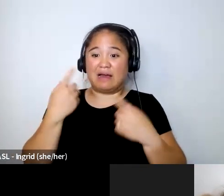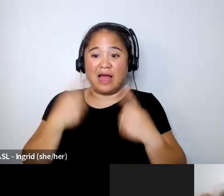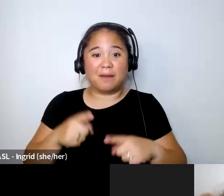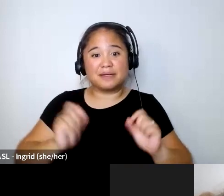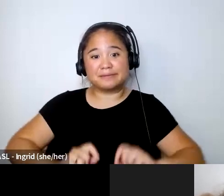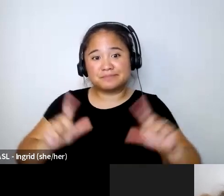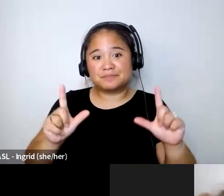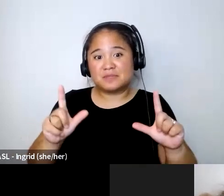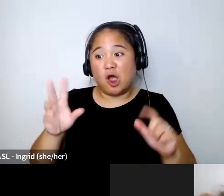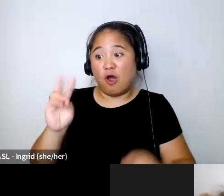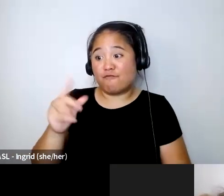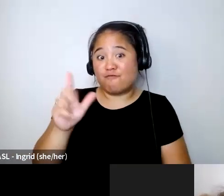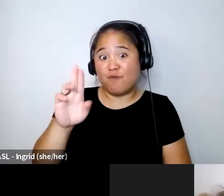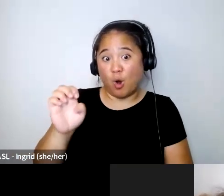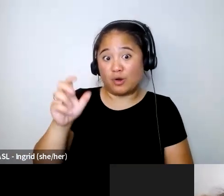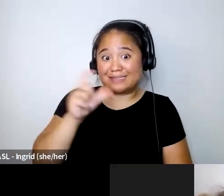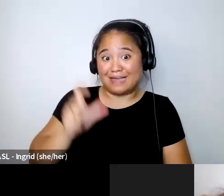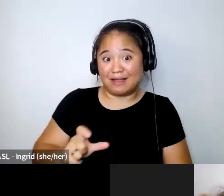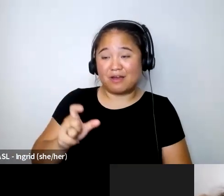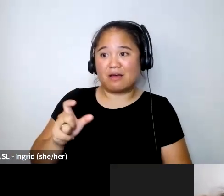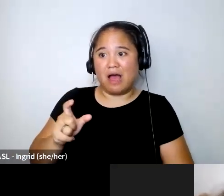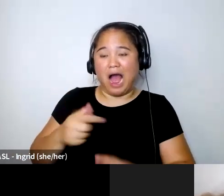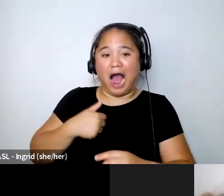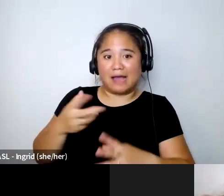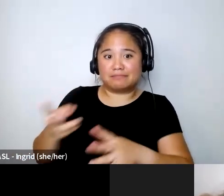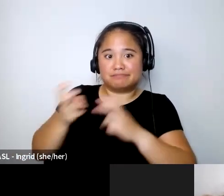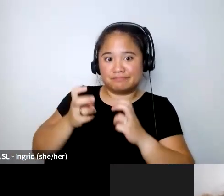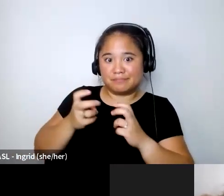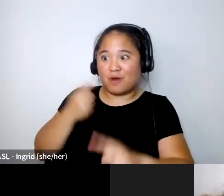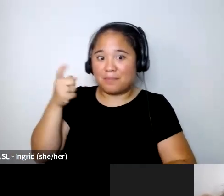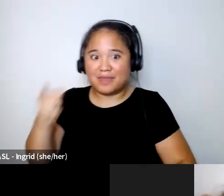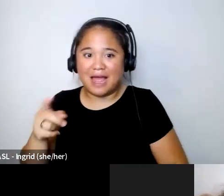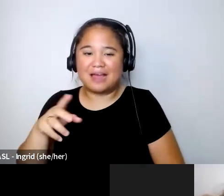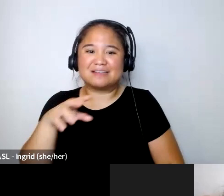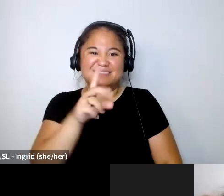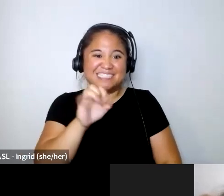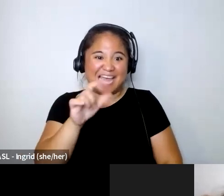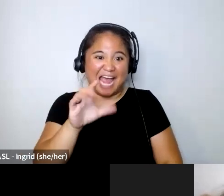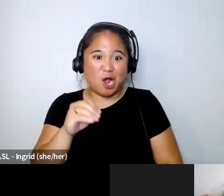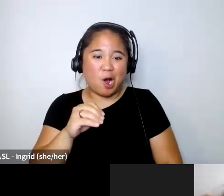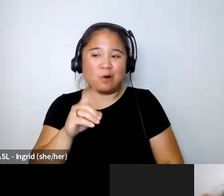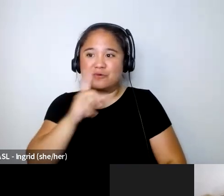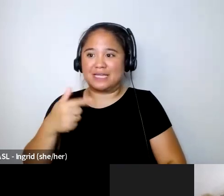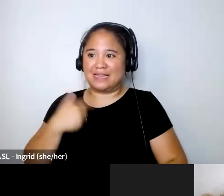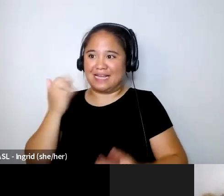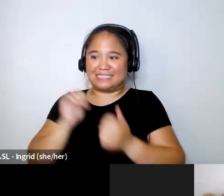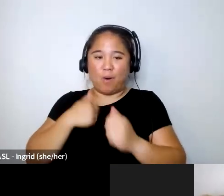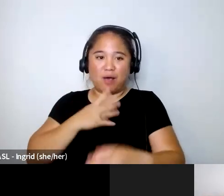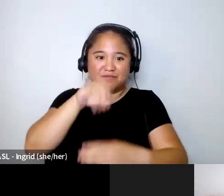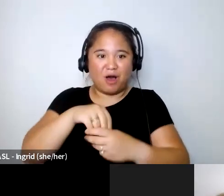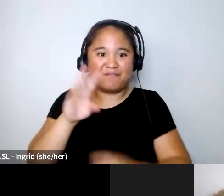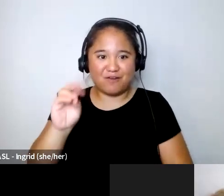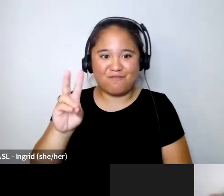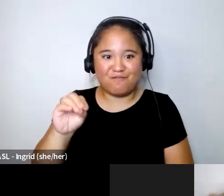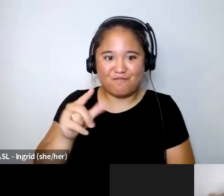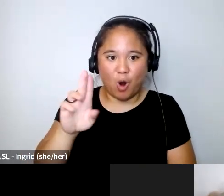italia through a photographer from model mayhem diego wow i didn't know that wow yeah yeah so it's